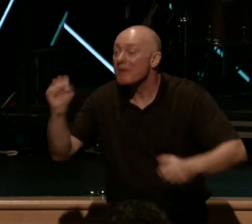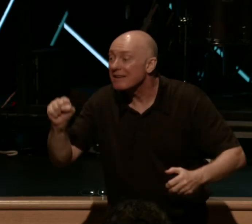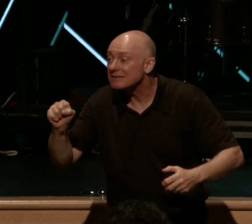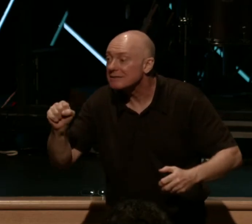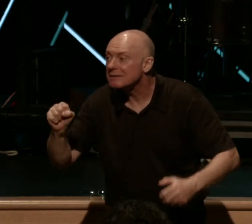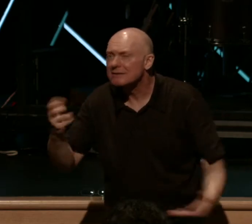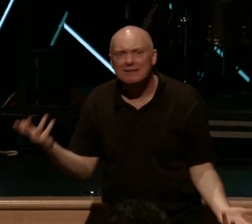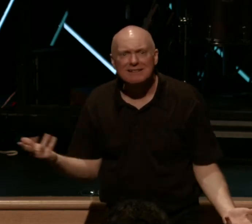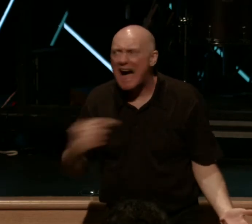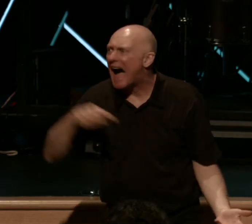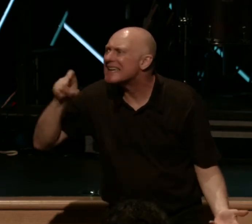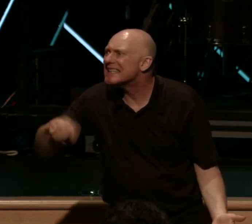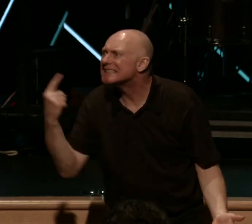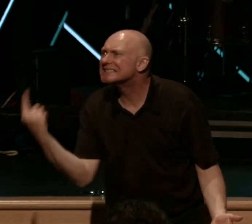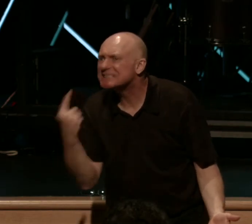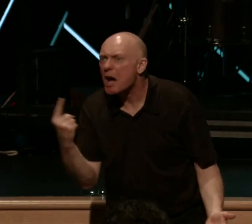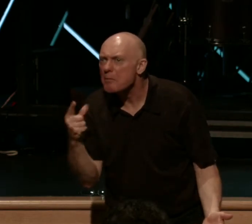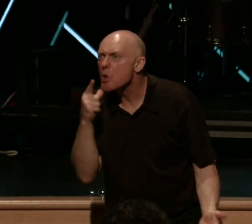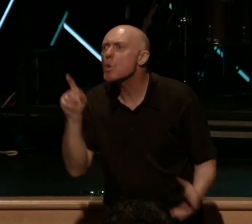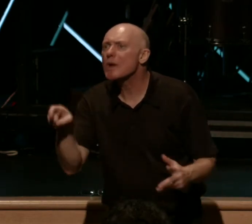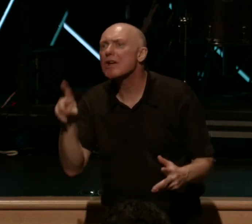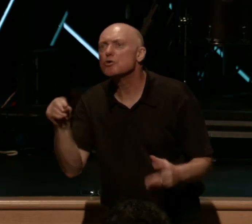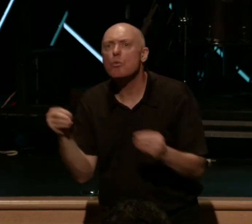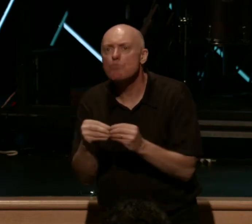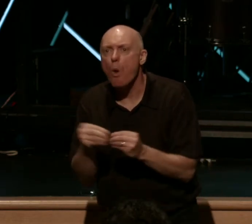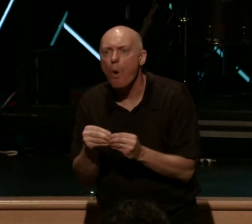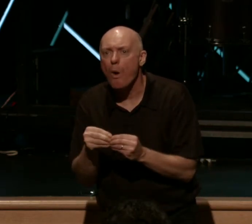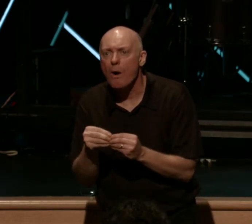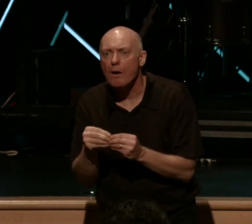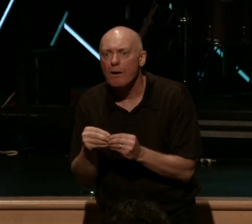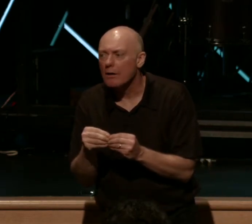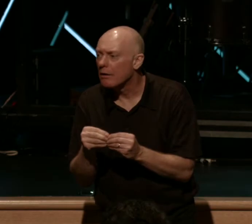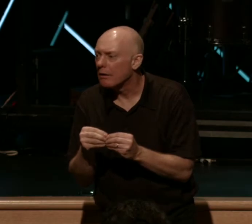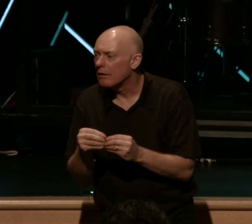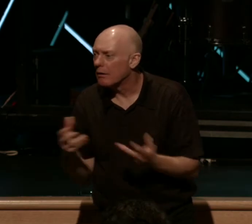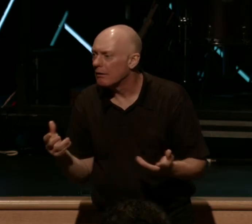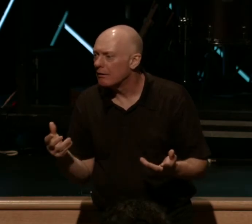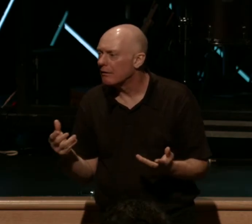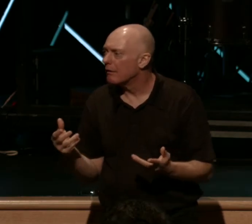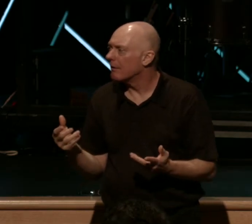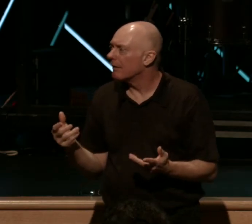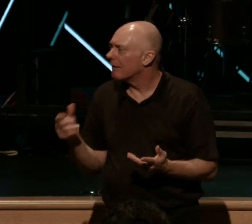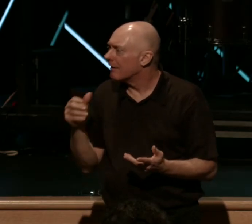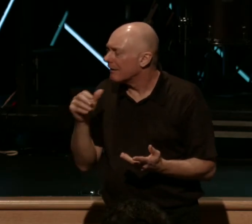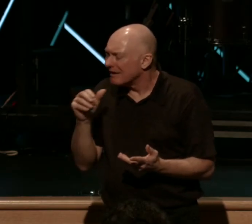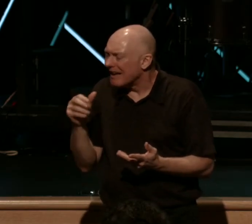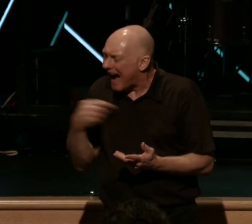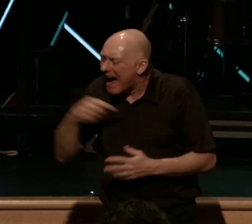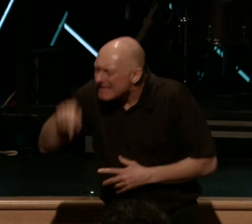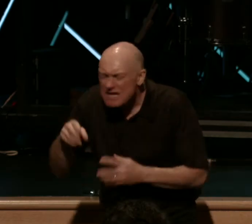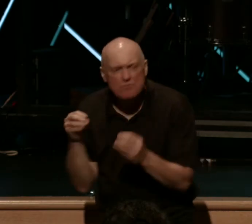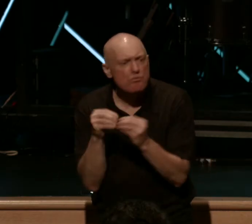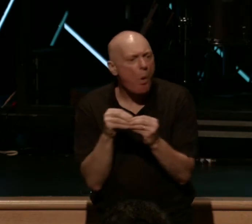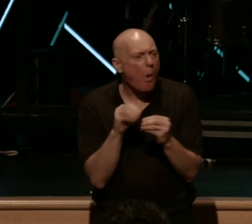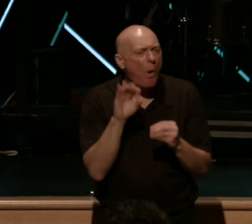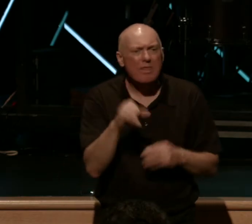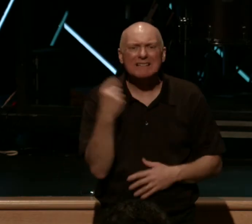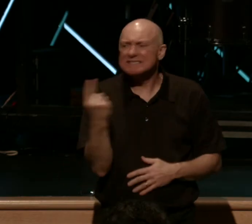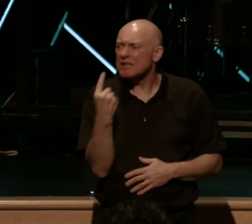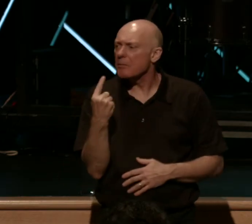someone in my church who can do more than take my sermons to people who are shut in. I need more than someone who can stand up at a